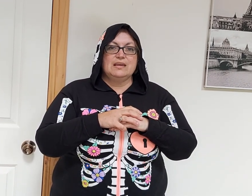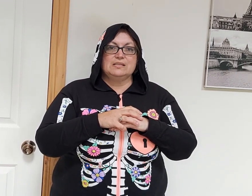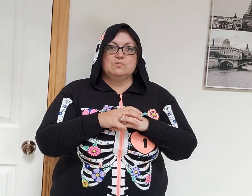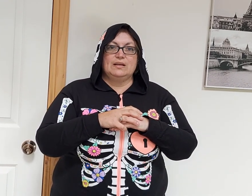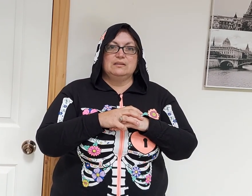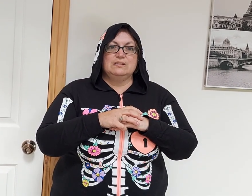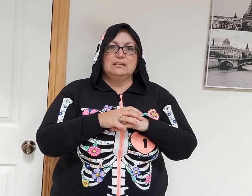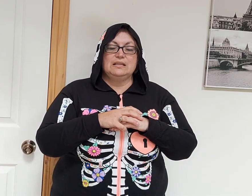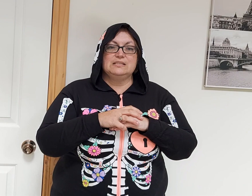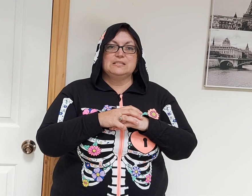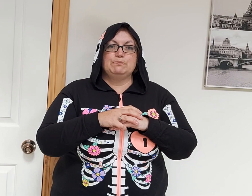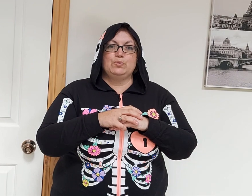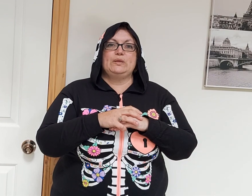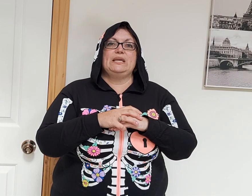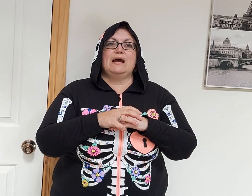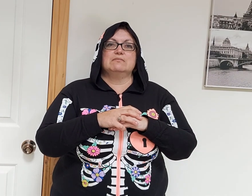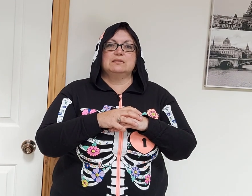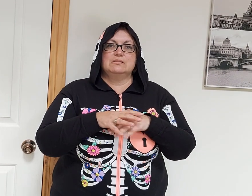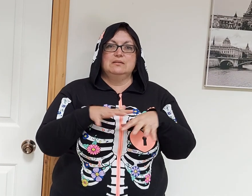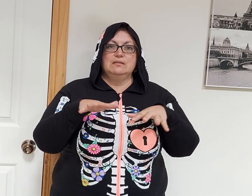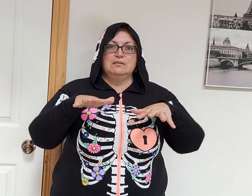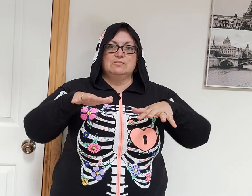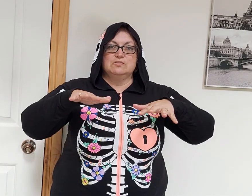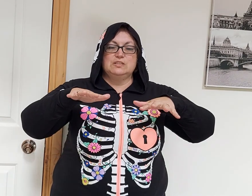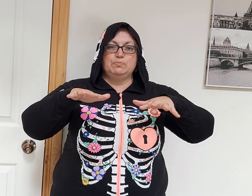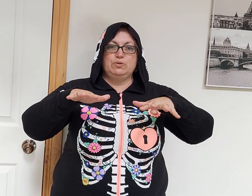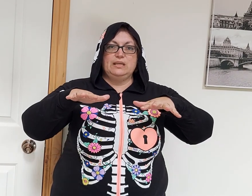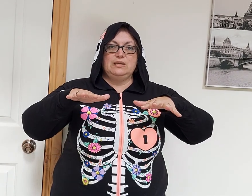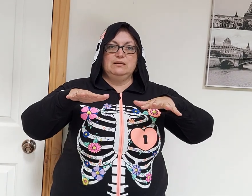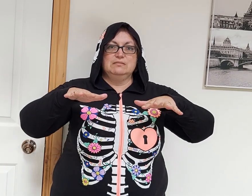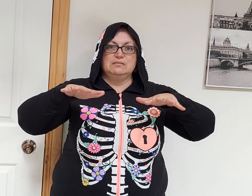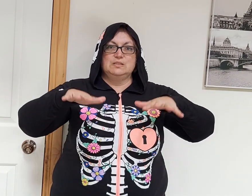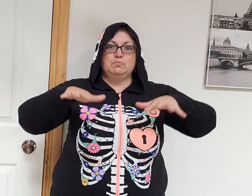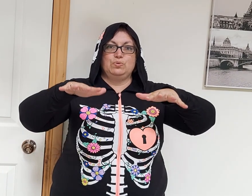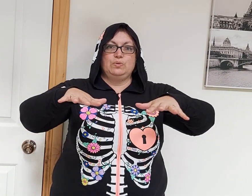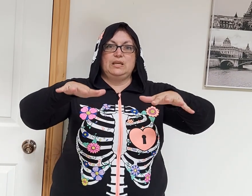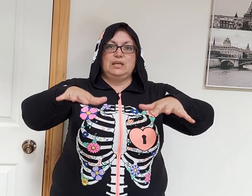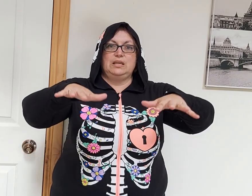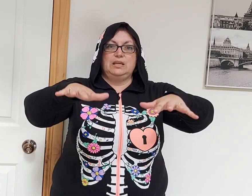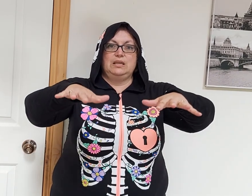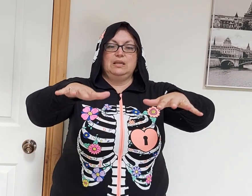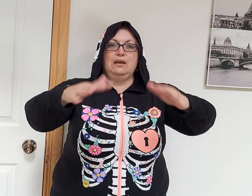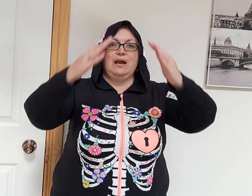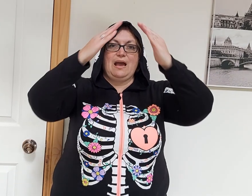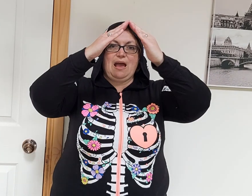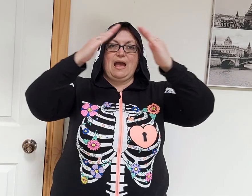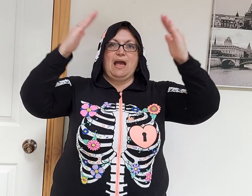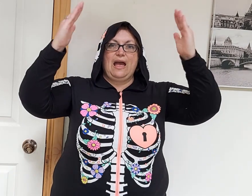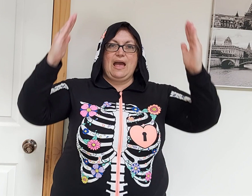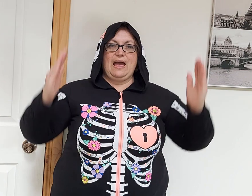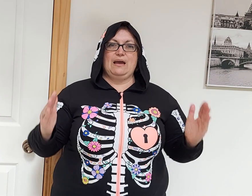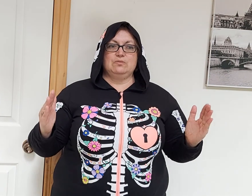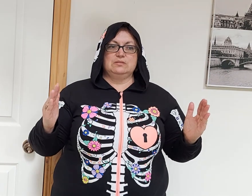next one is Spooky House. So Spooky. Spooky. House.